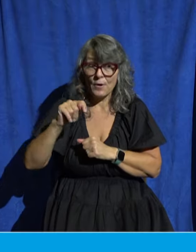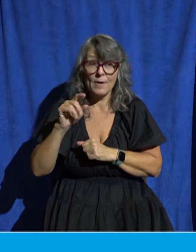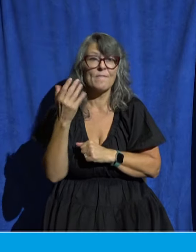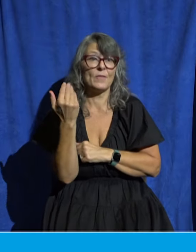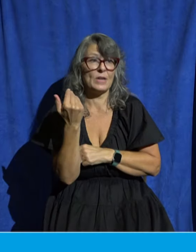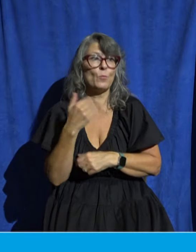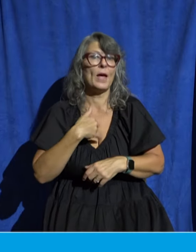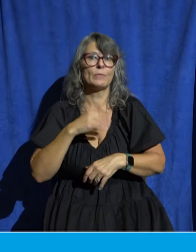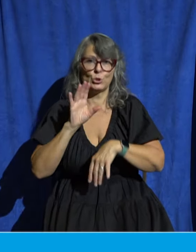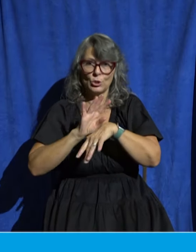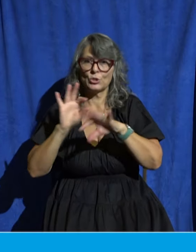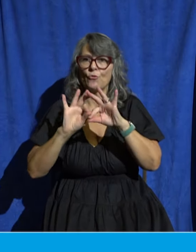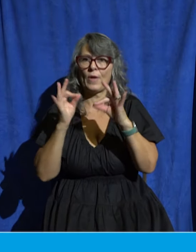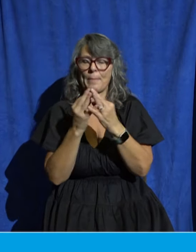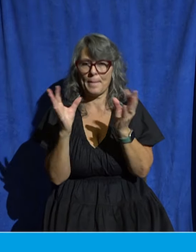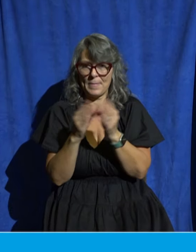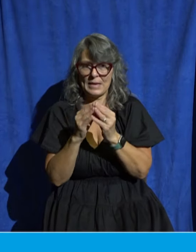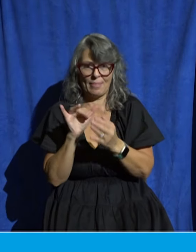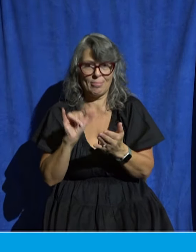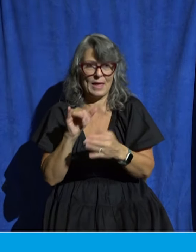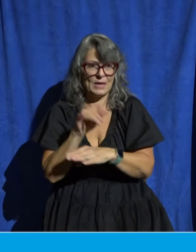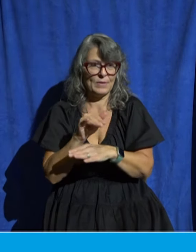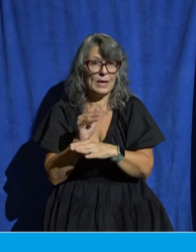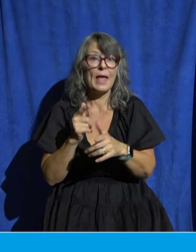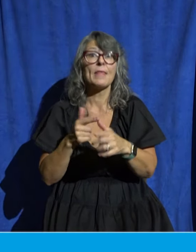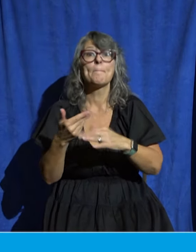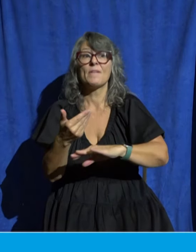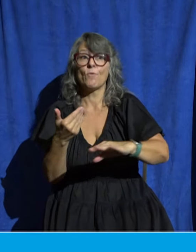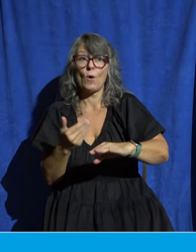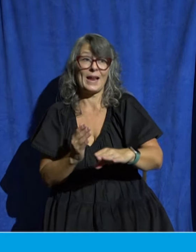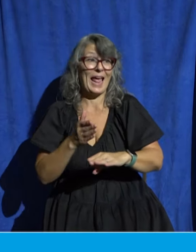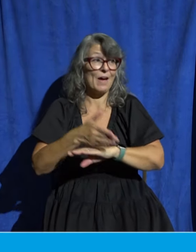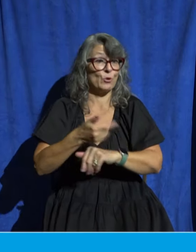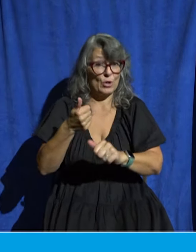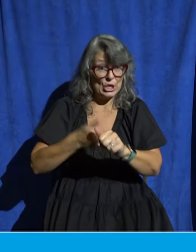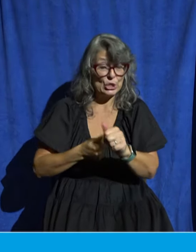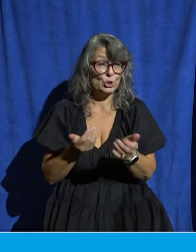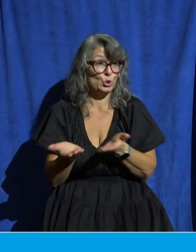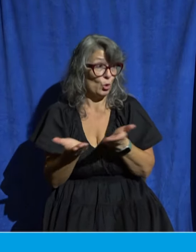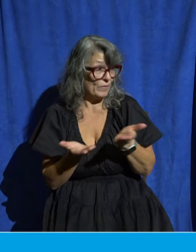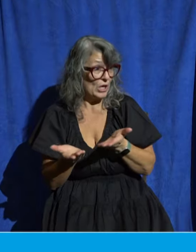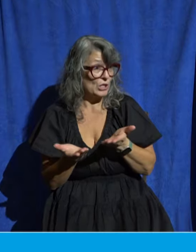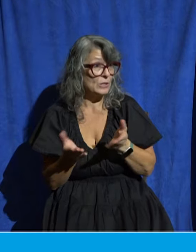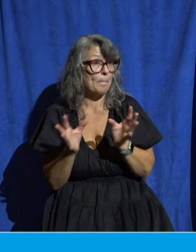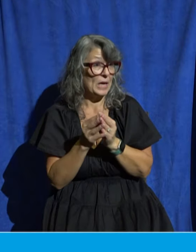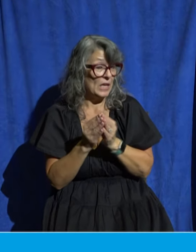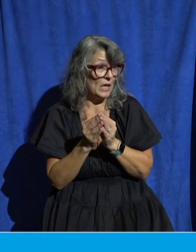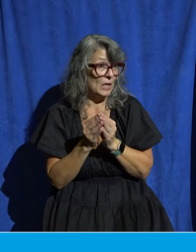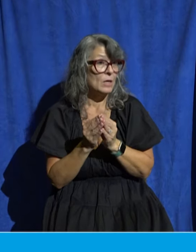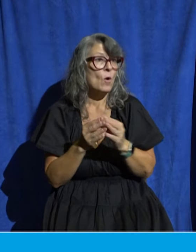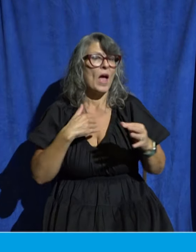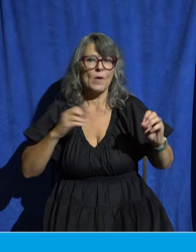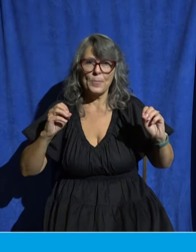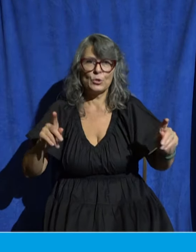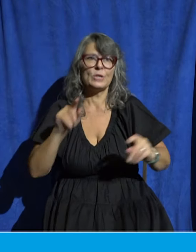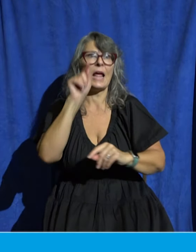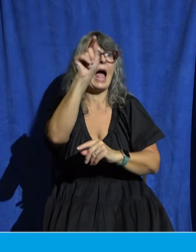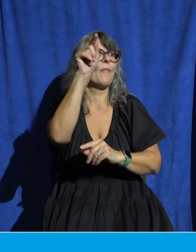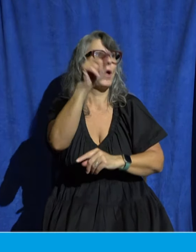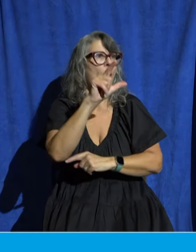and then before and after every service we are going to have an opportunity fair out in the lobby where you'll be able to talk to representatives from all of